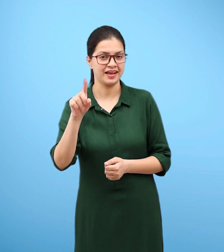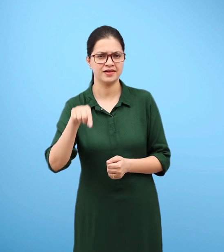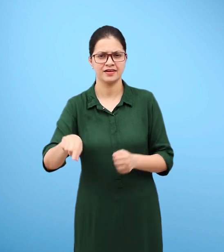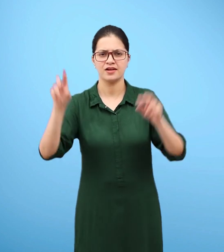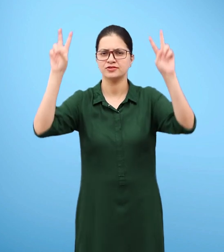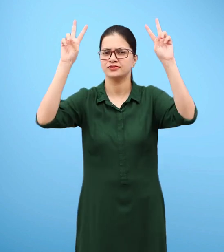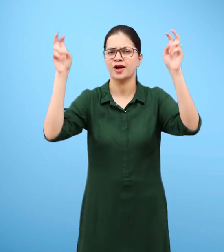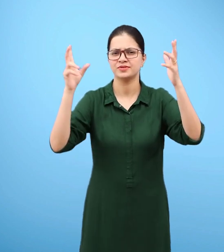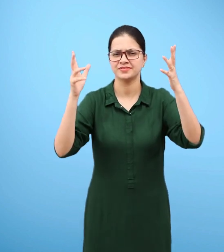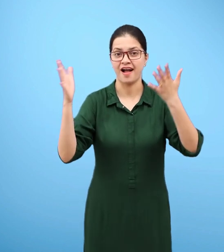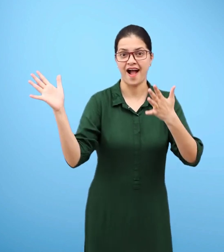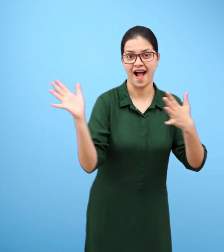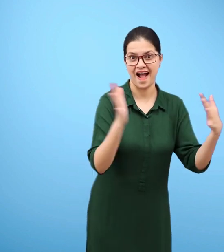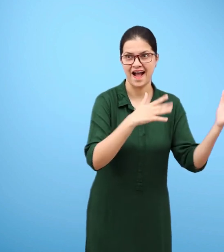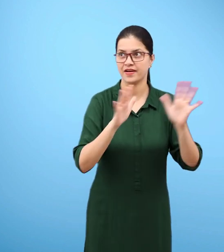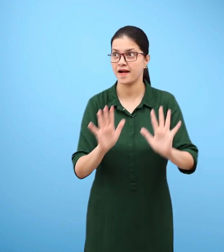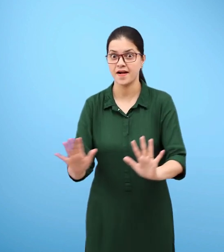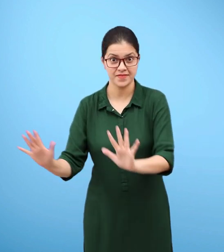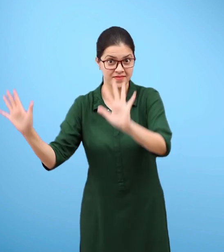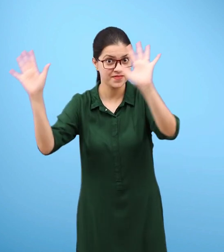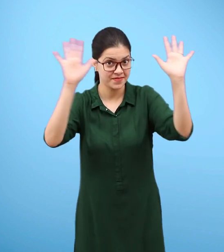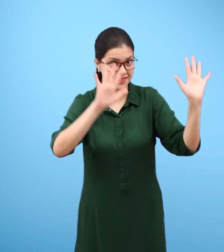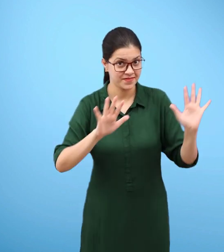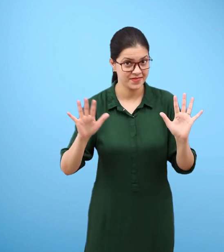Is air present everywhere around us?